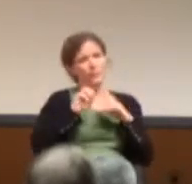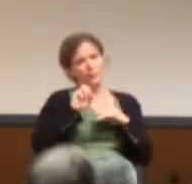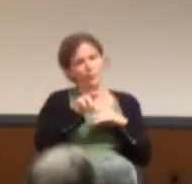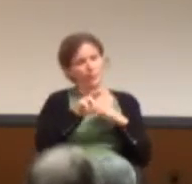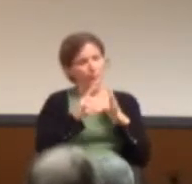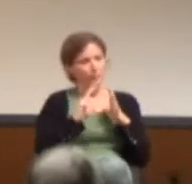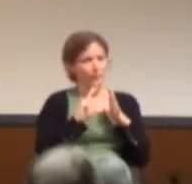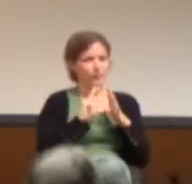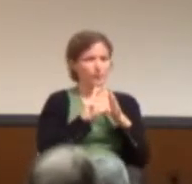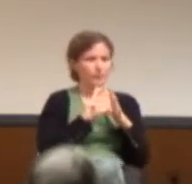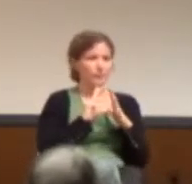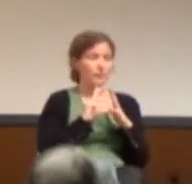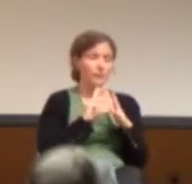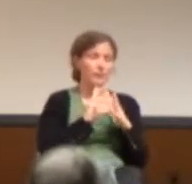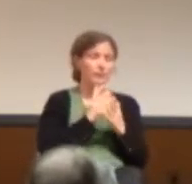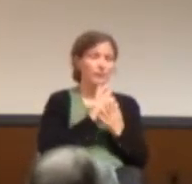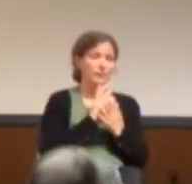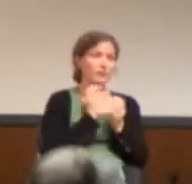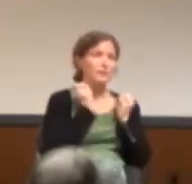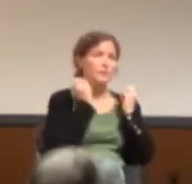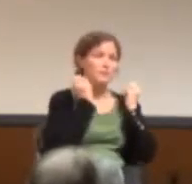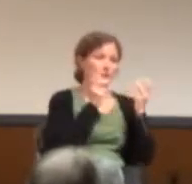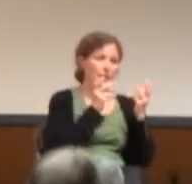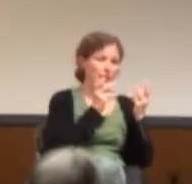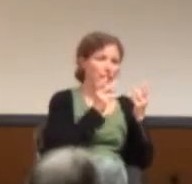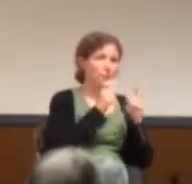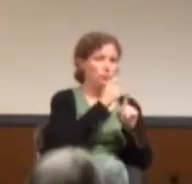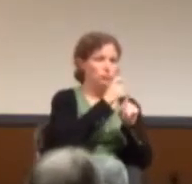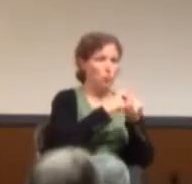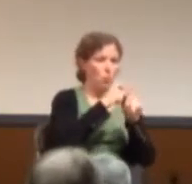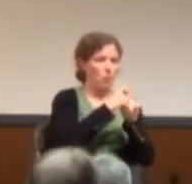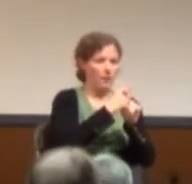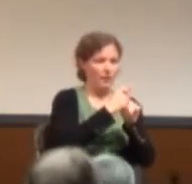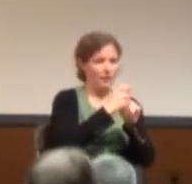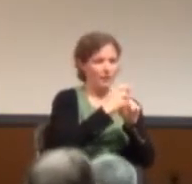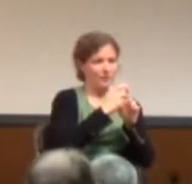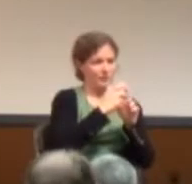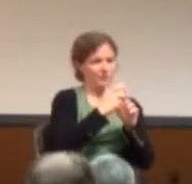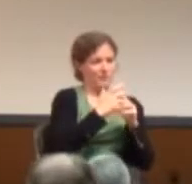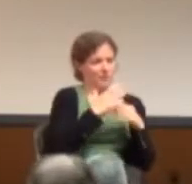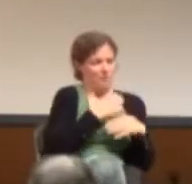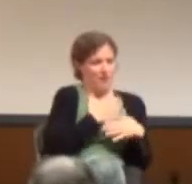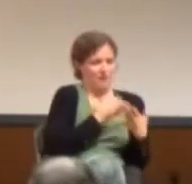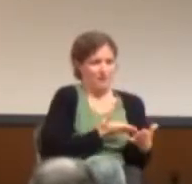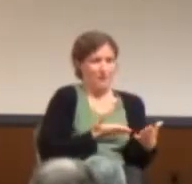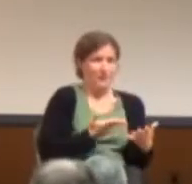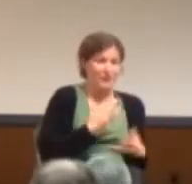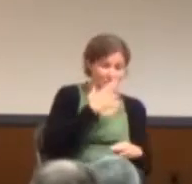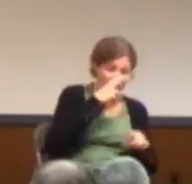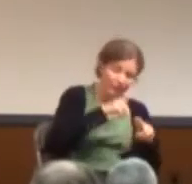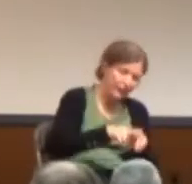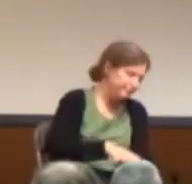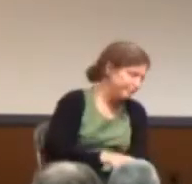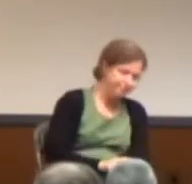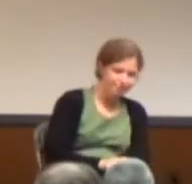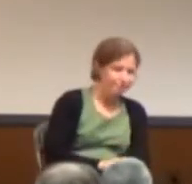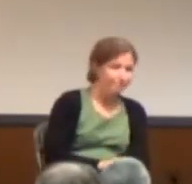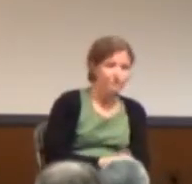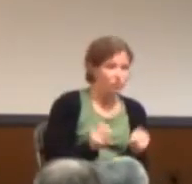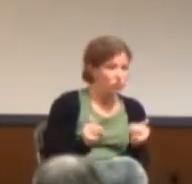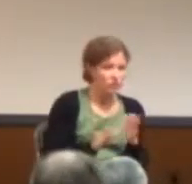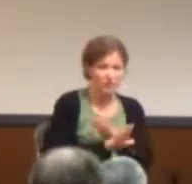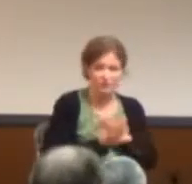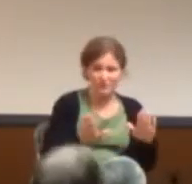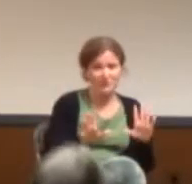I've had quite a few large-scale trolling attacks on my material, and it's no good. I don't know how to do